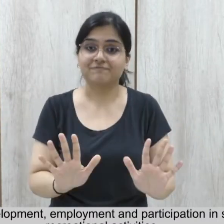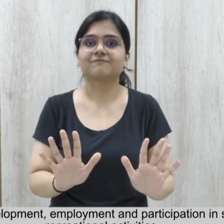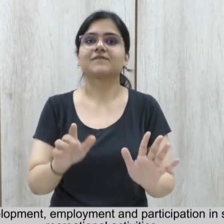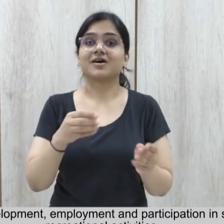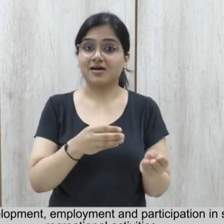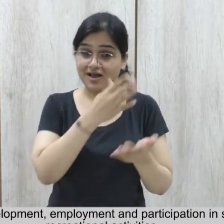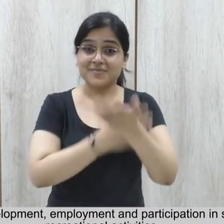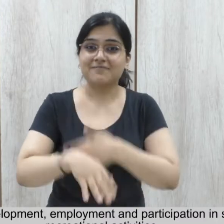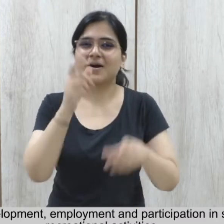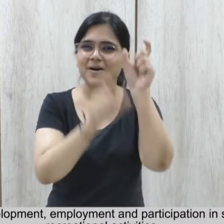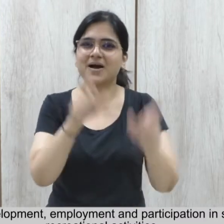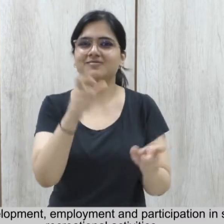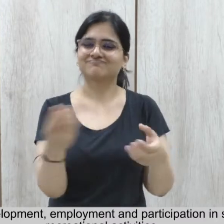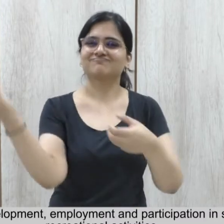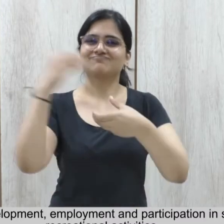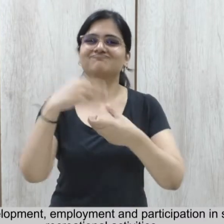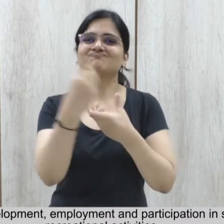and recreational Activities